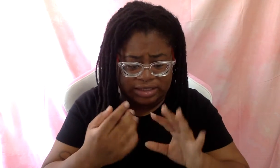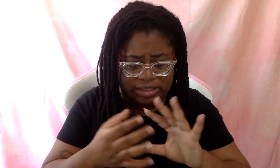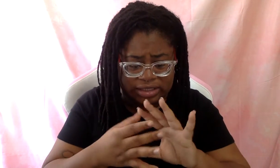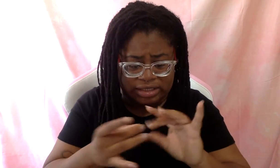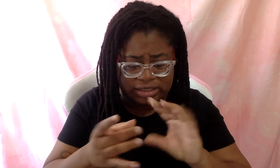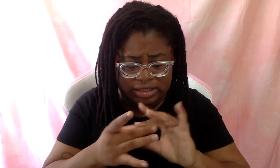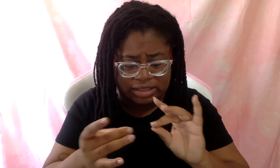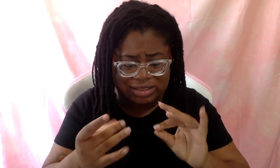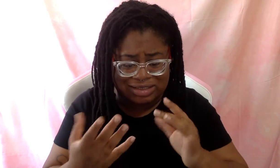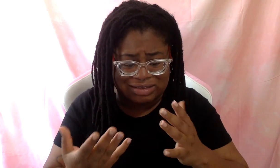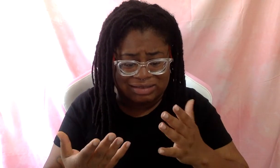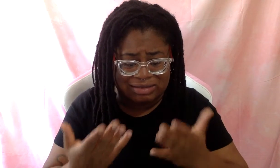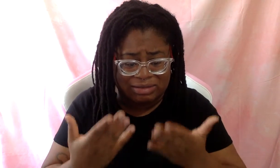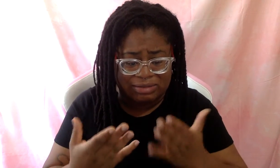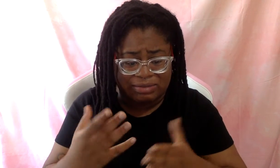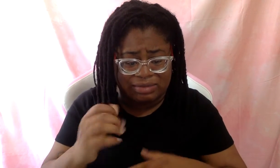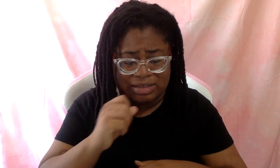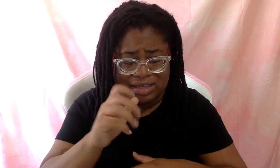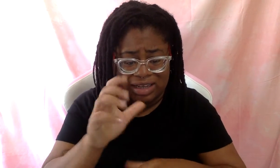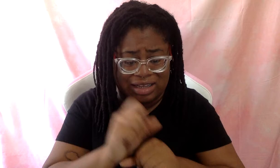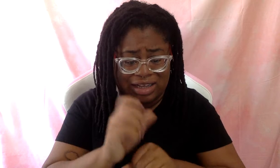allow me to get a future job of science.